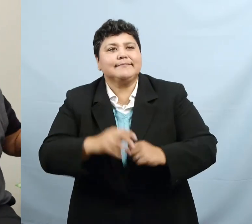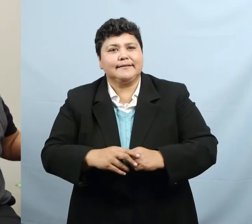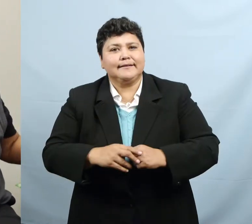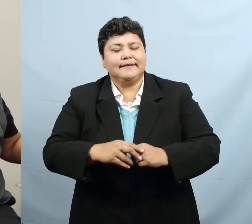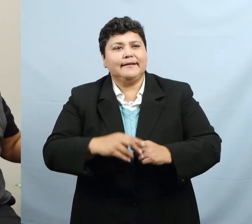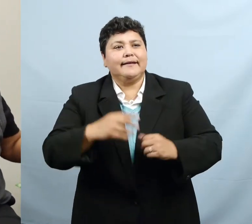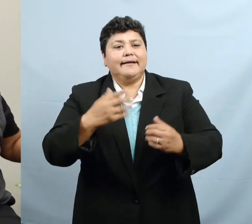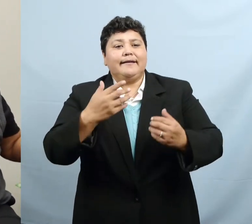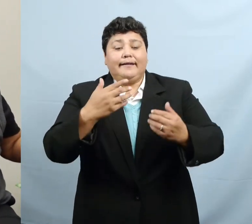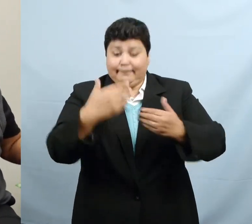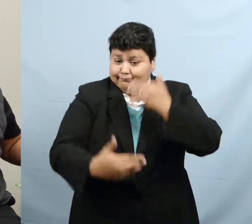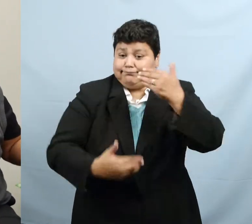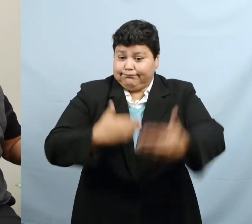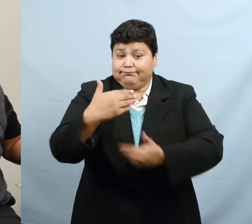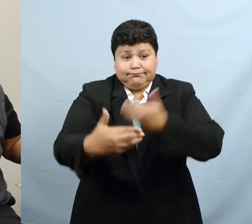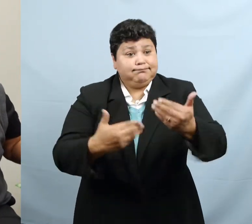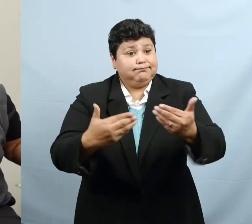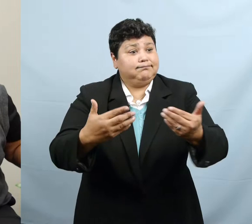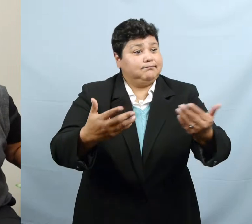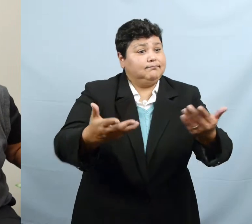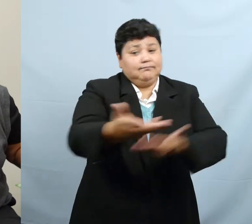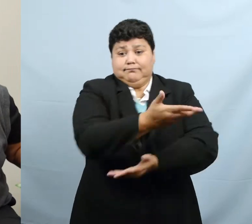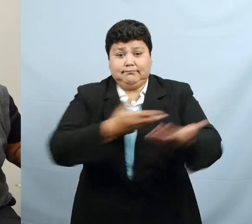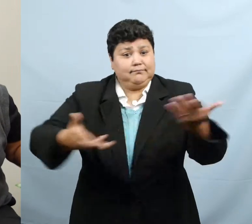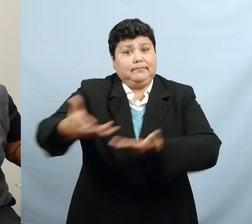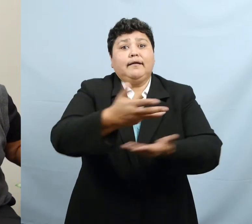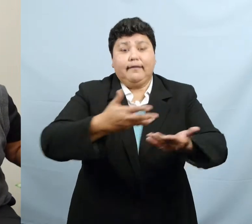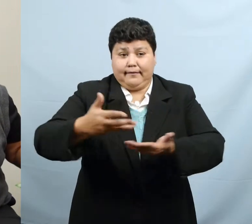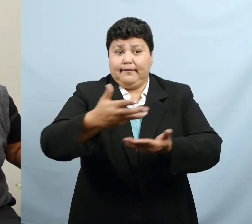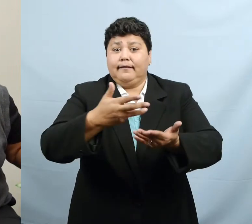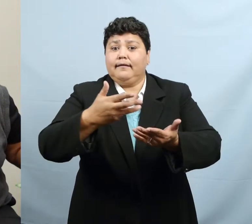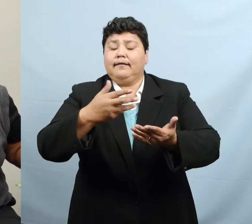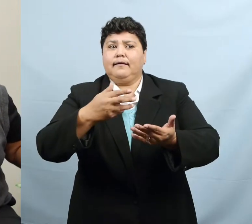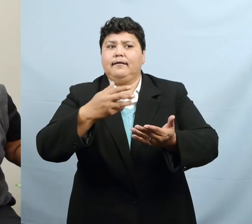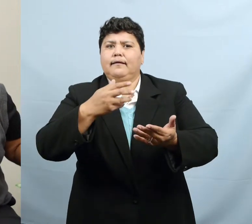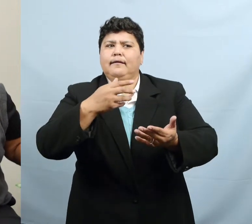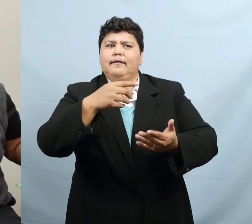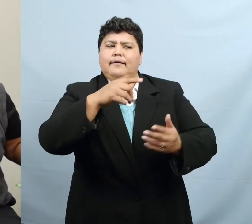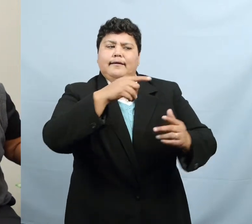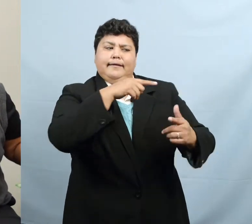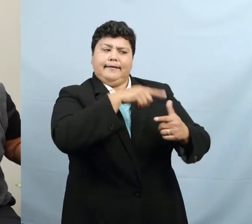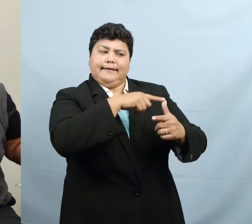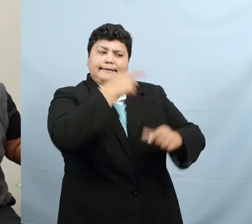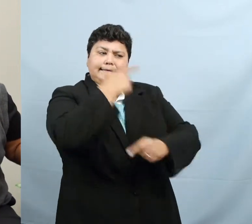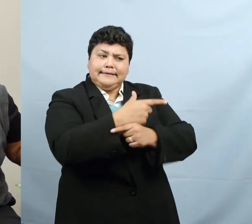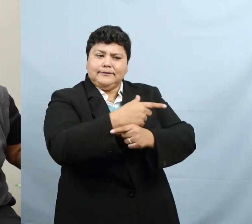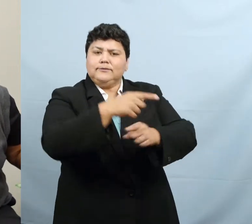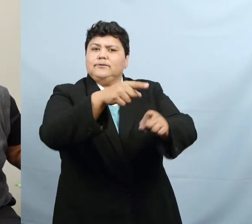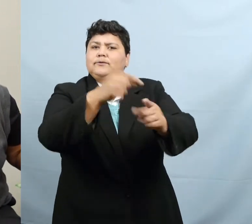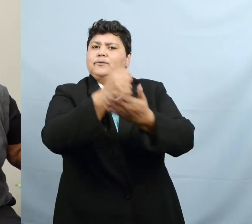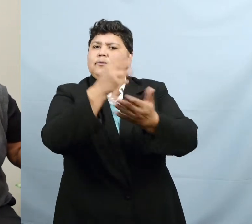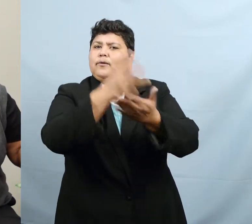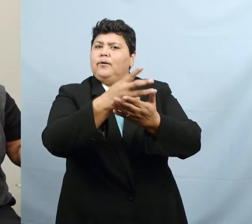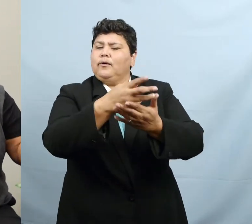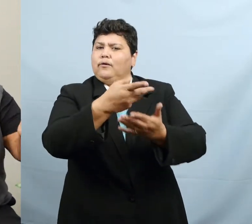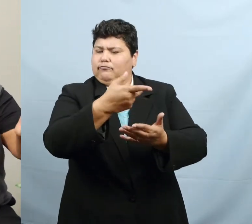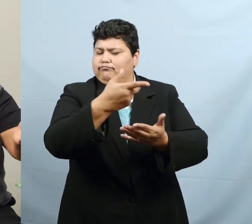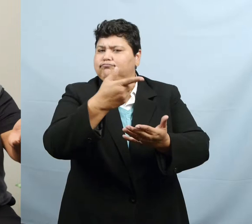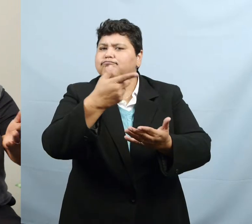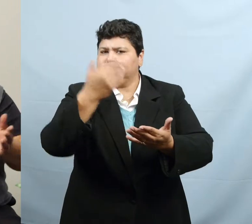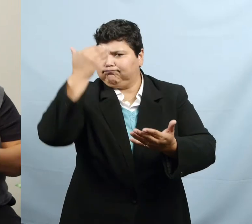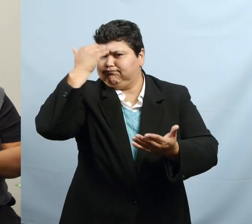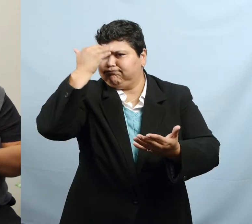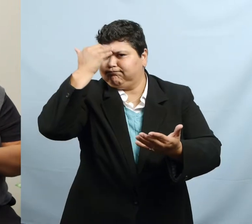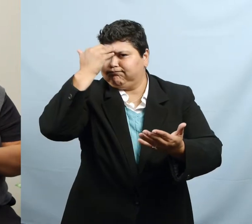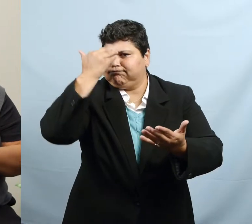social worker and the sister had access to. Full access to obtain that information